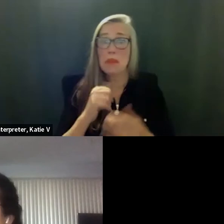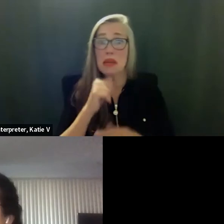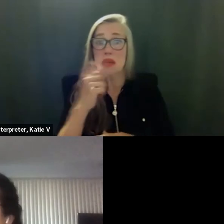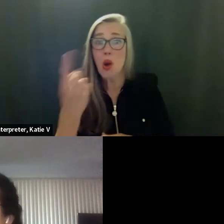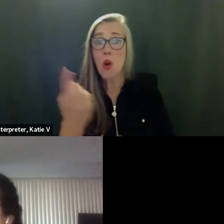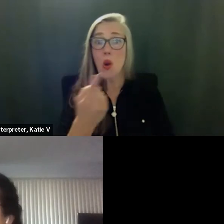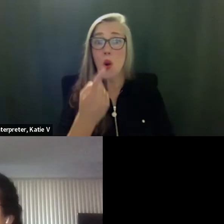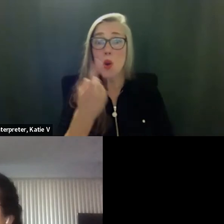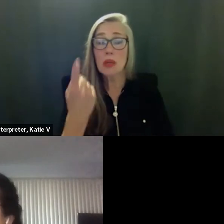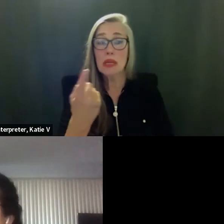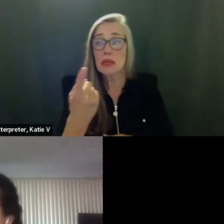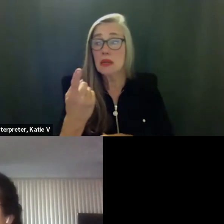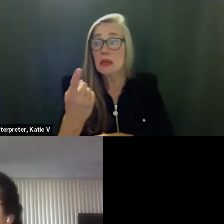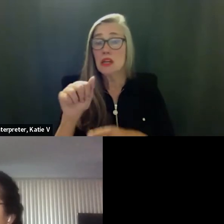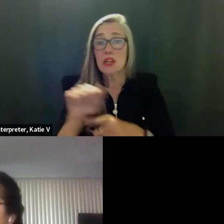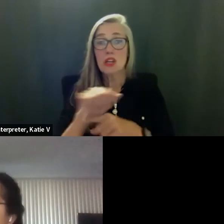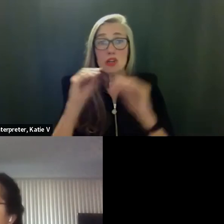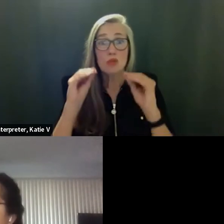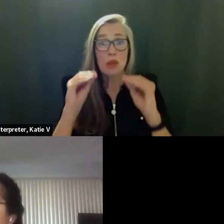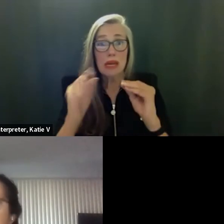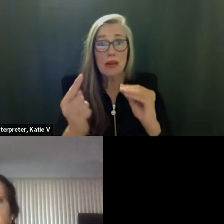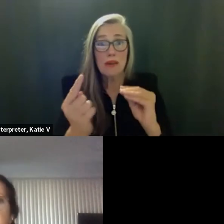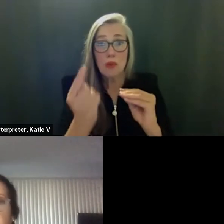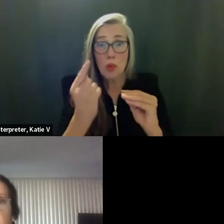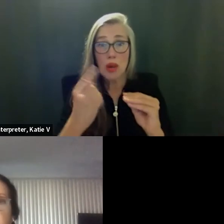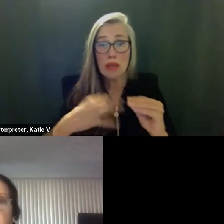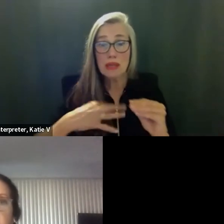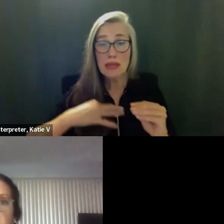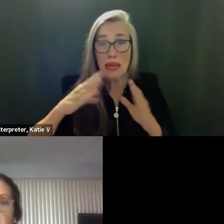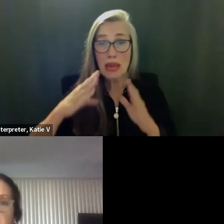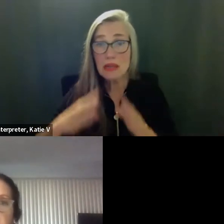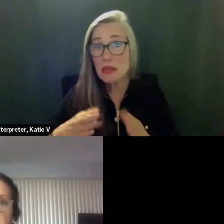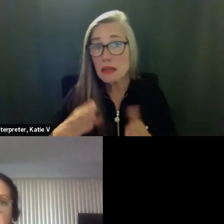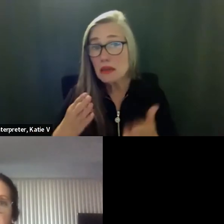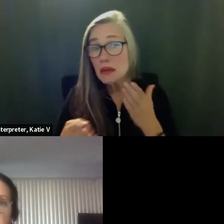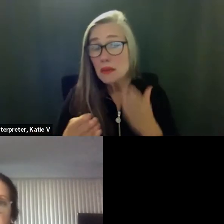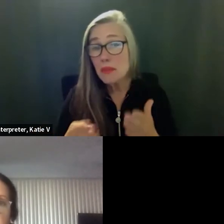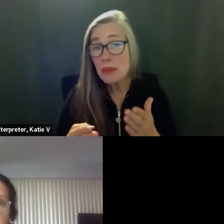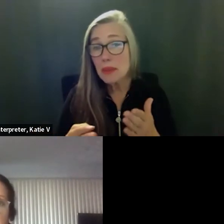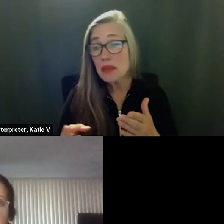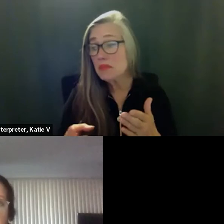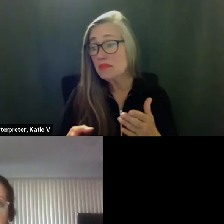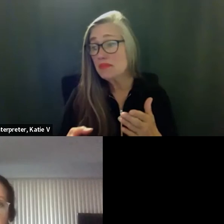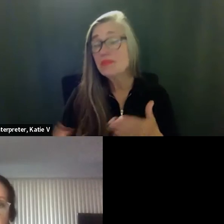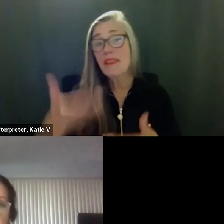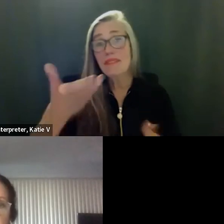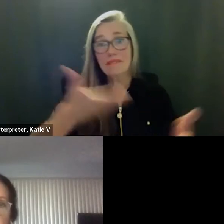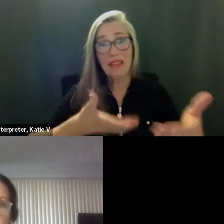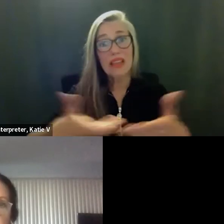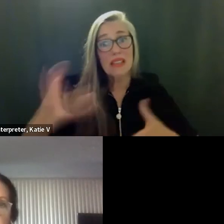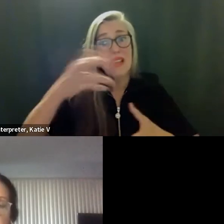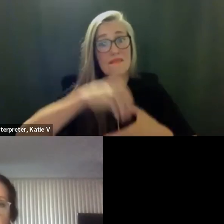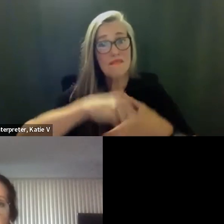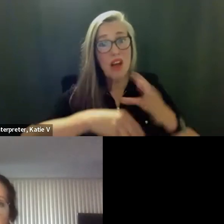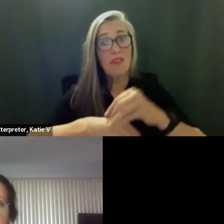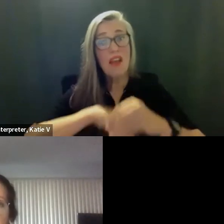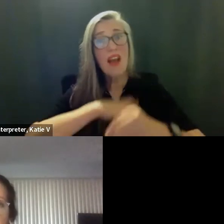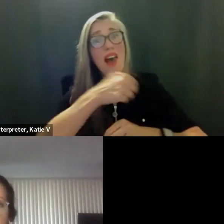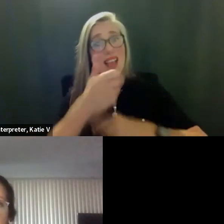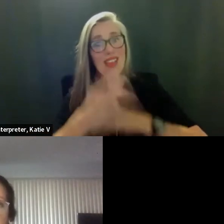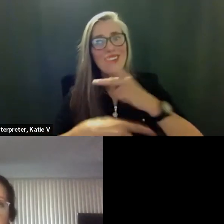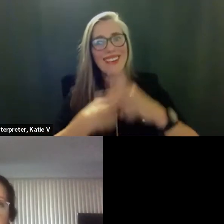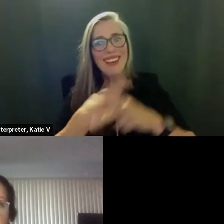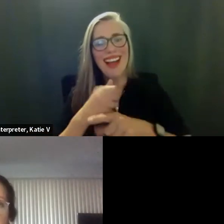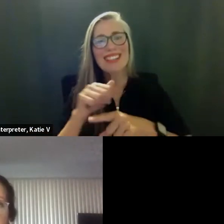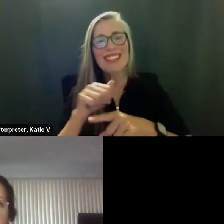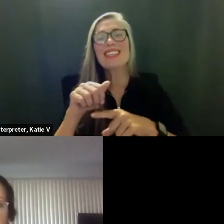who would be the board member who would be elected you know in november so there are various ways of looking at so i just that's why that's